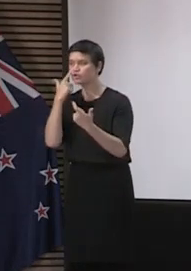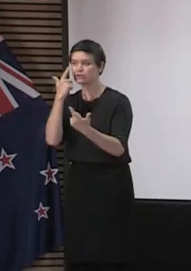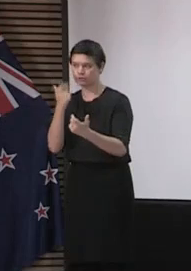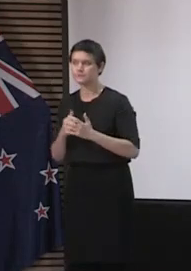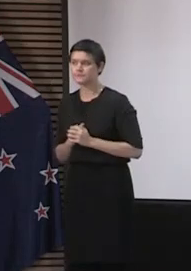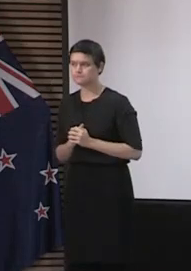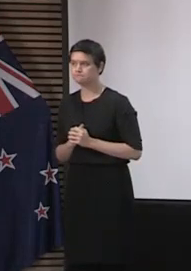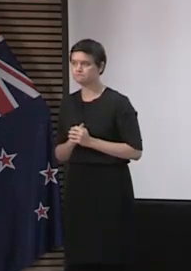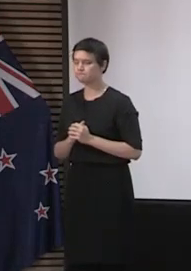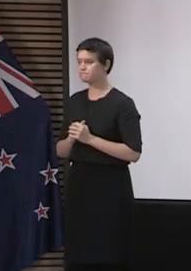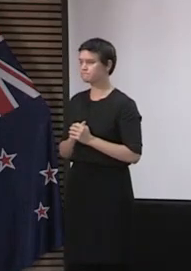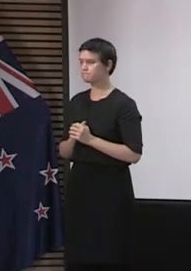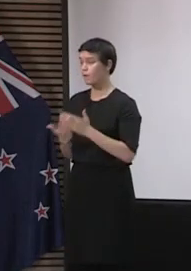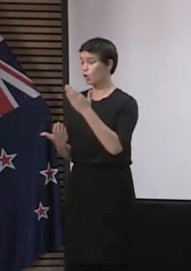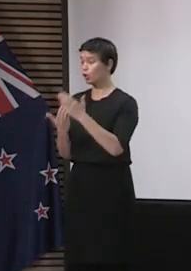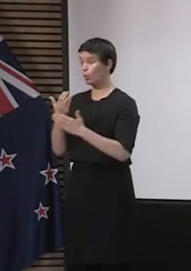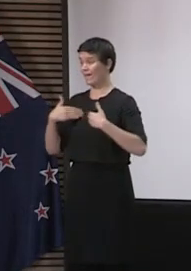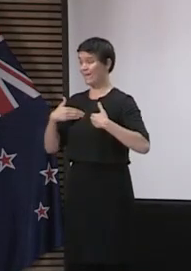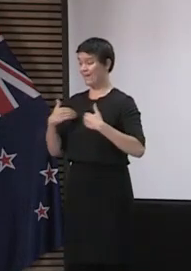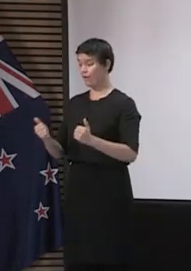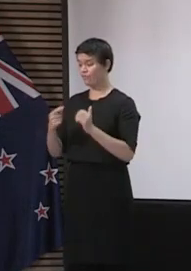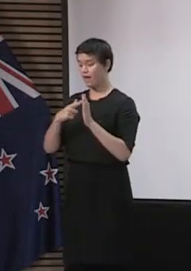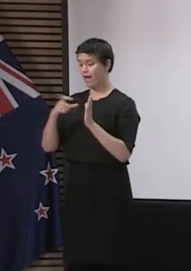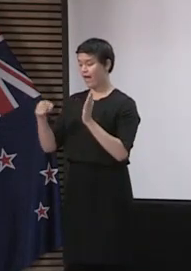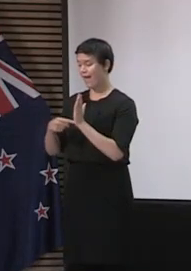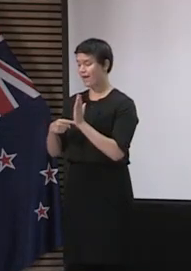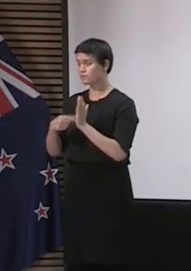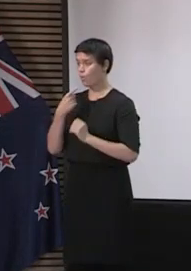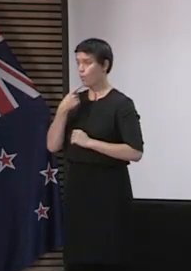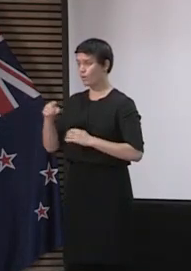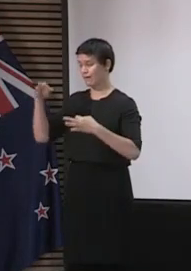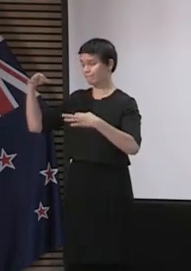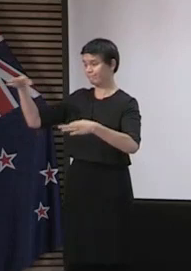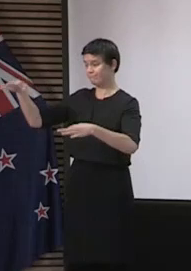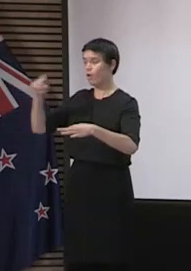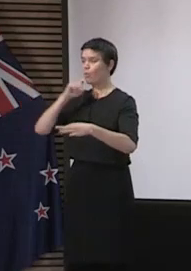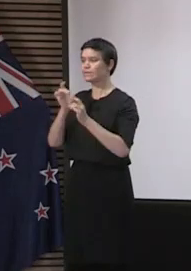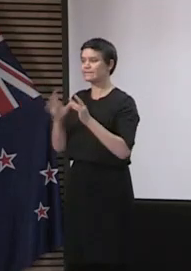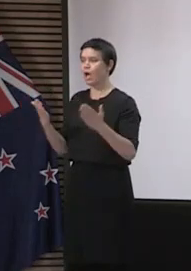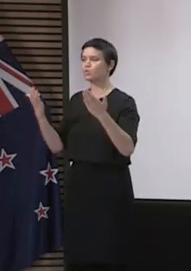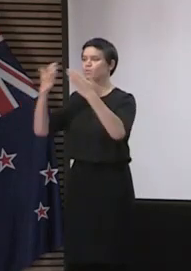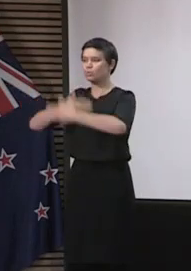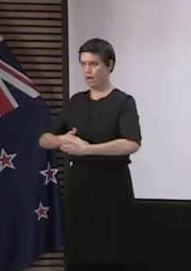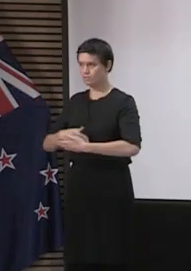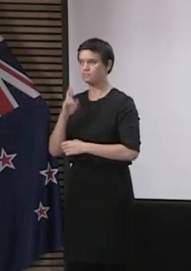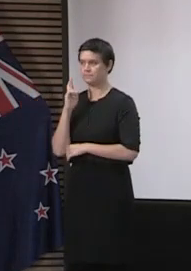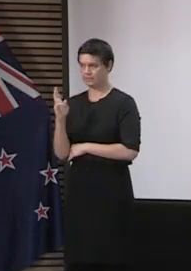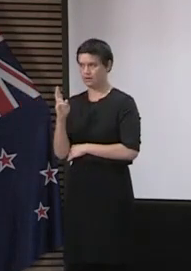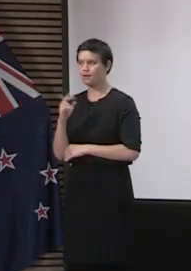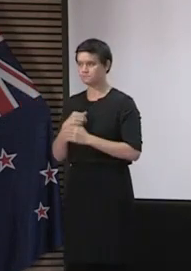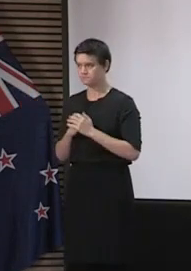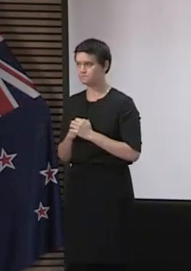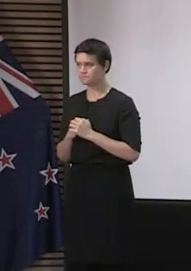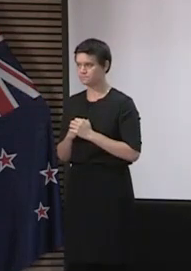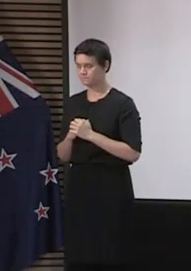A new Health Act order comes into effect from 11.59 tonight when New Zealand moves to Alert Level 3. This new